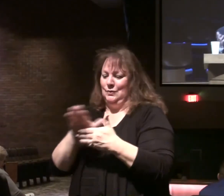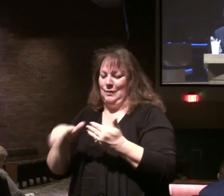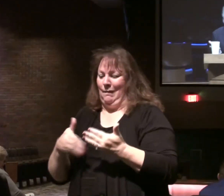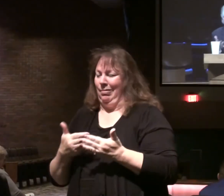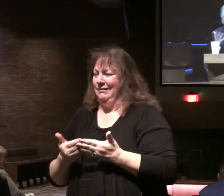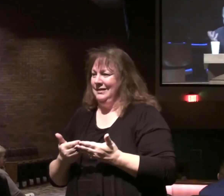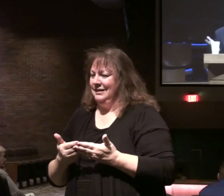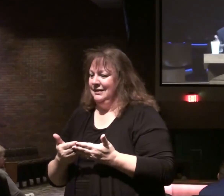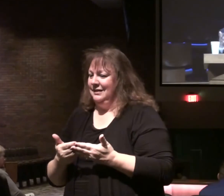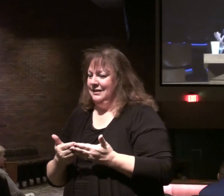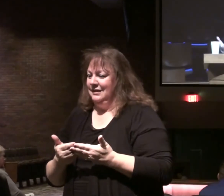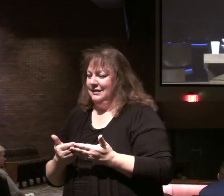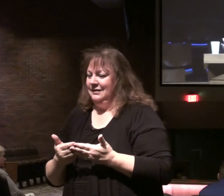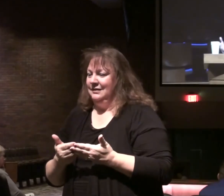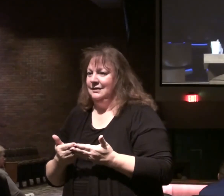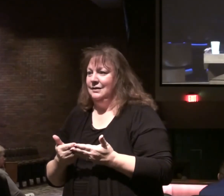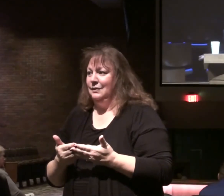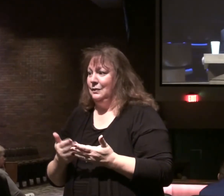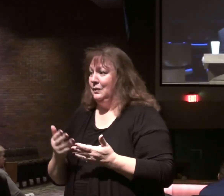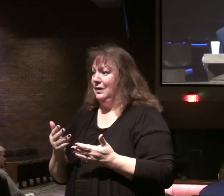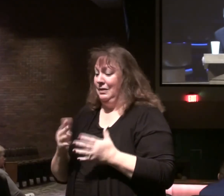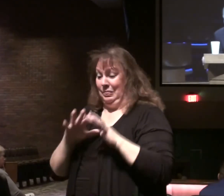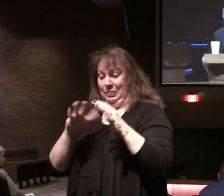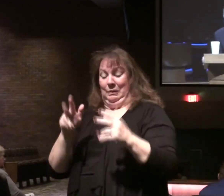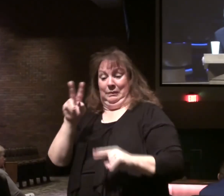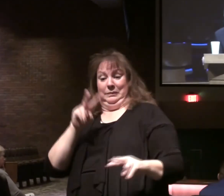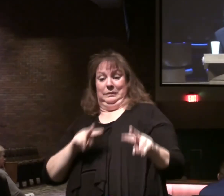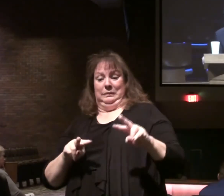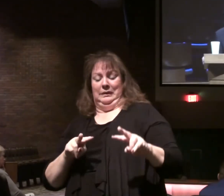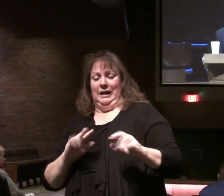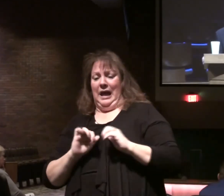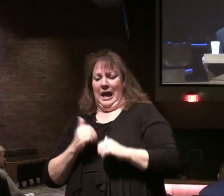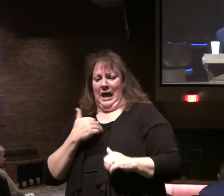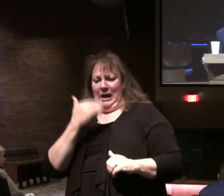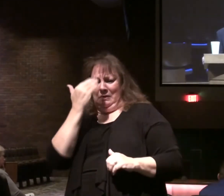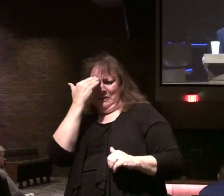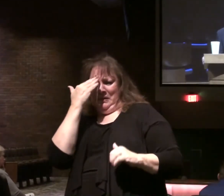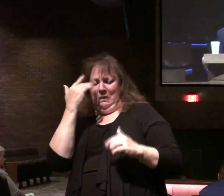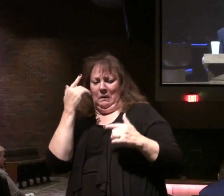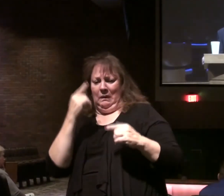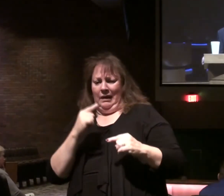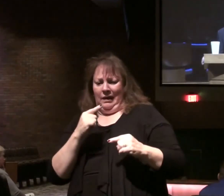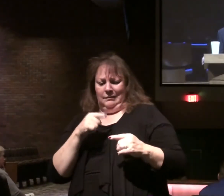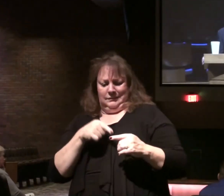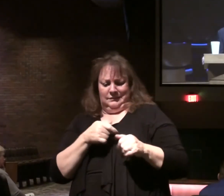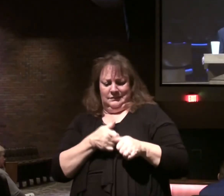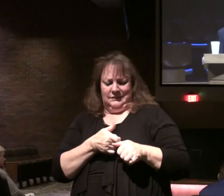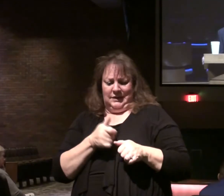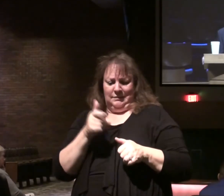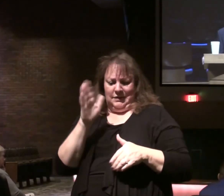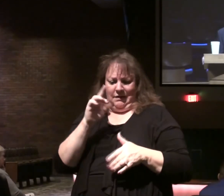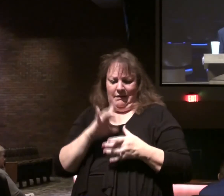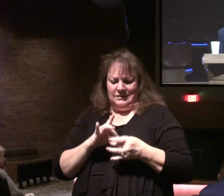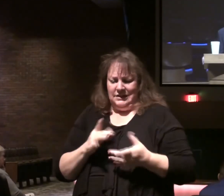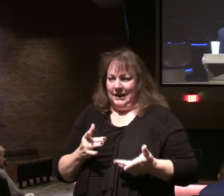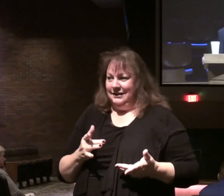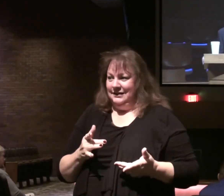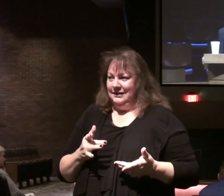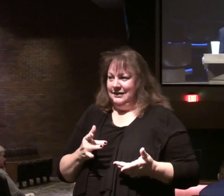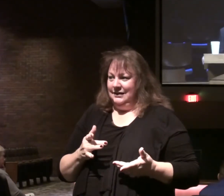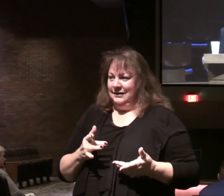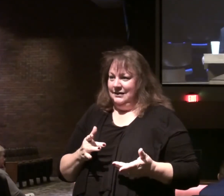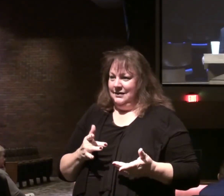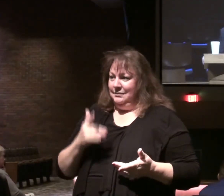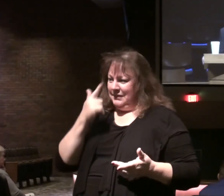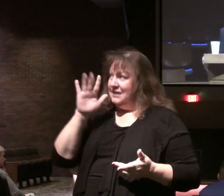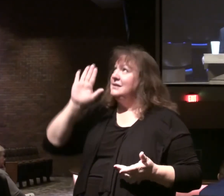I don't know what's going on in the world today. How can you be sure. It's all we have not. to God has said. It's accomplished by his